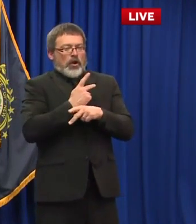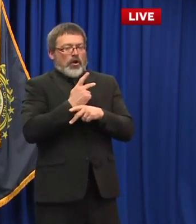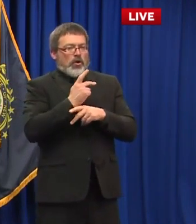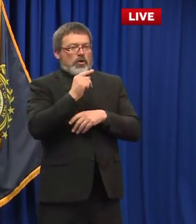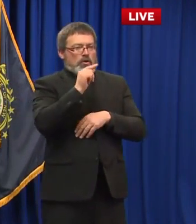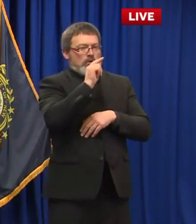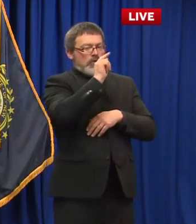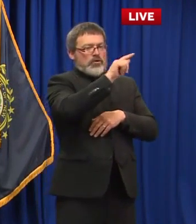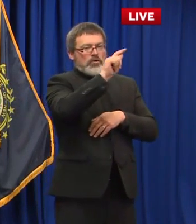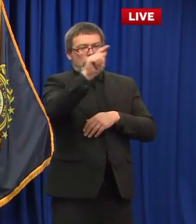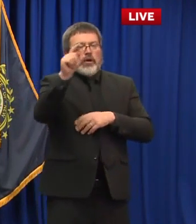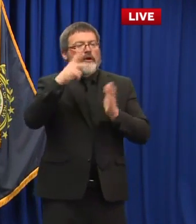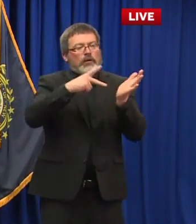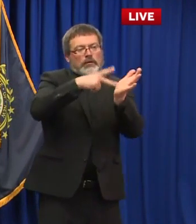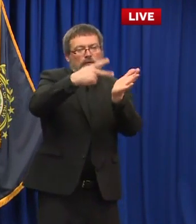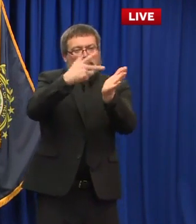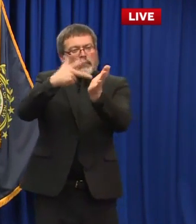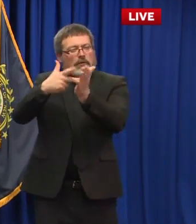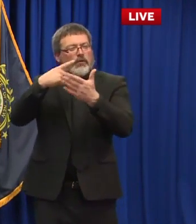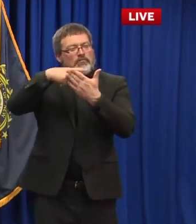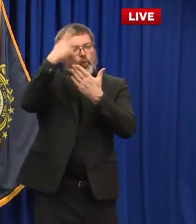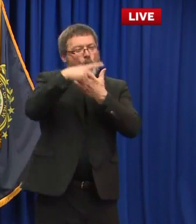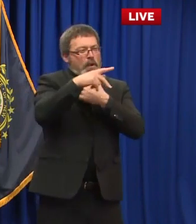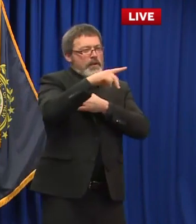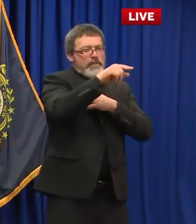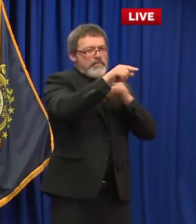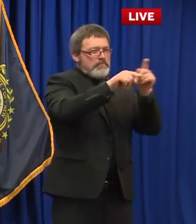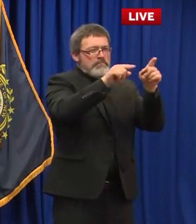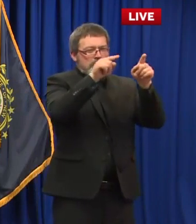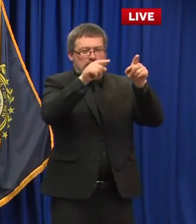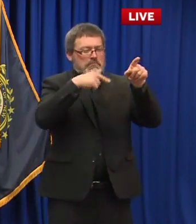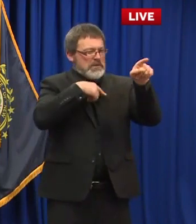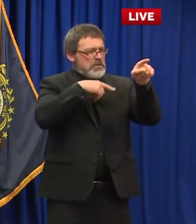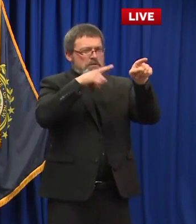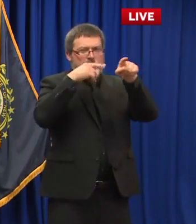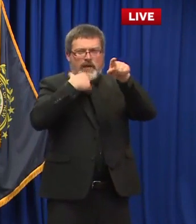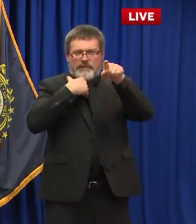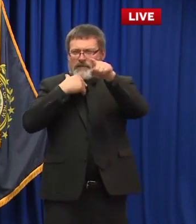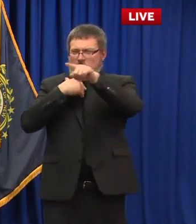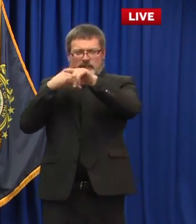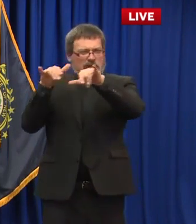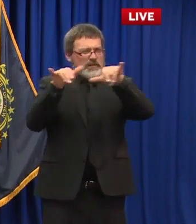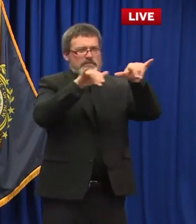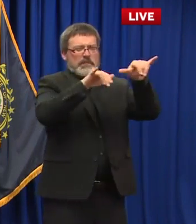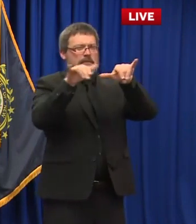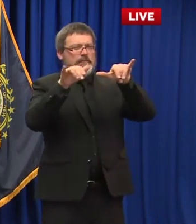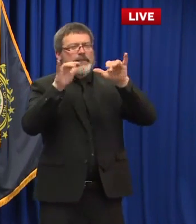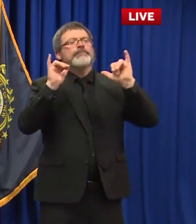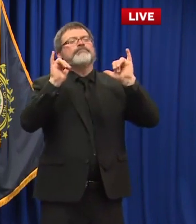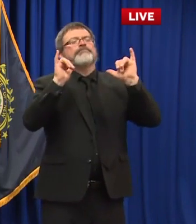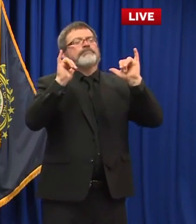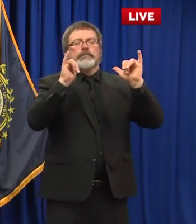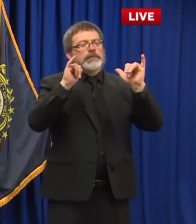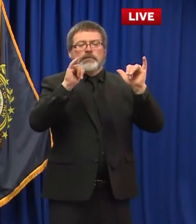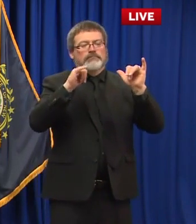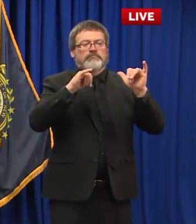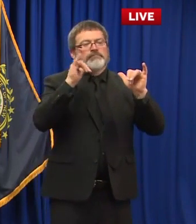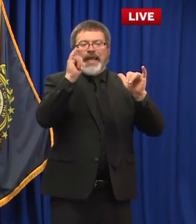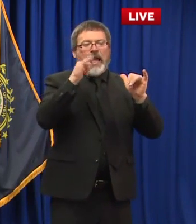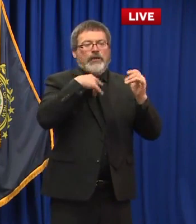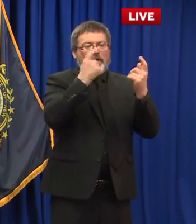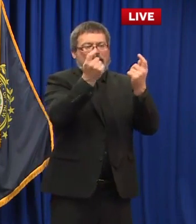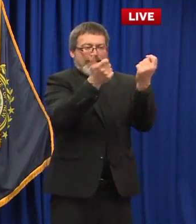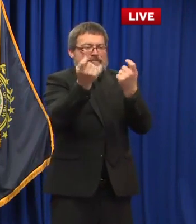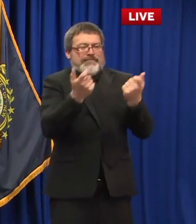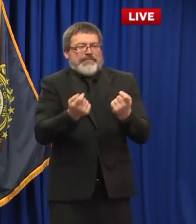and we're just kind of taking that exercise again getting a little deeper in terms of programs or or authorities or